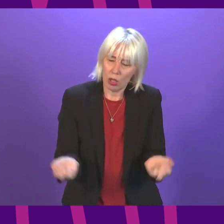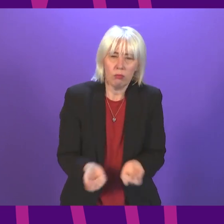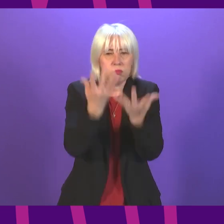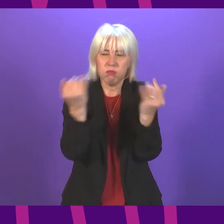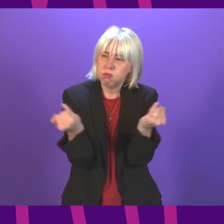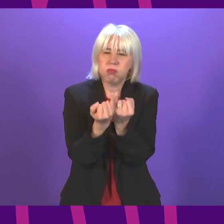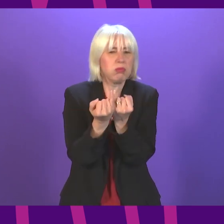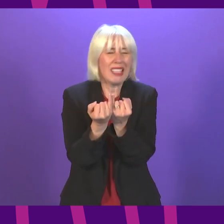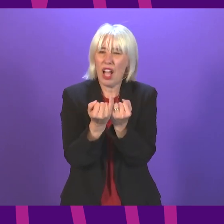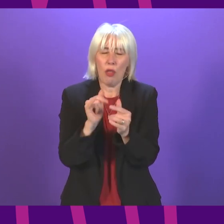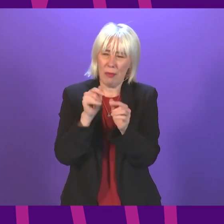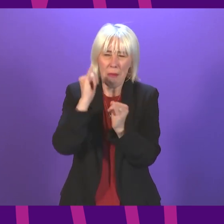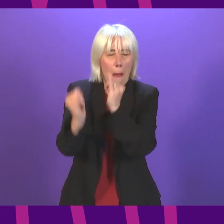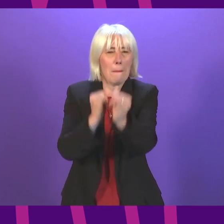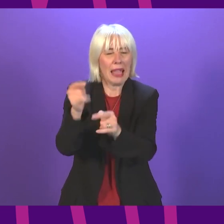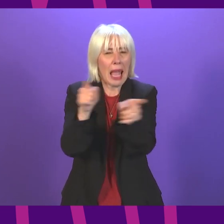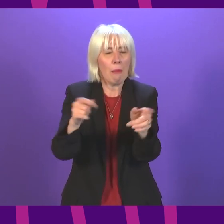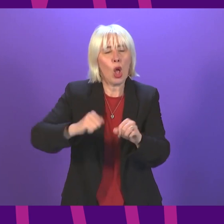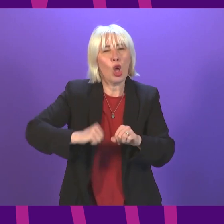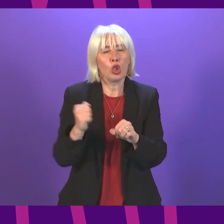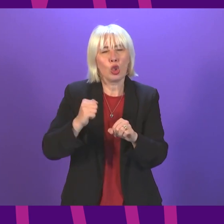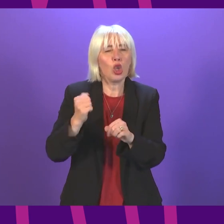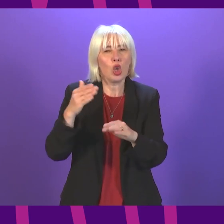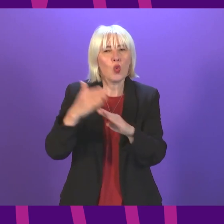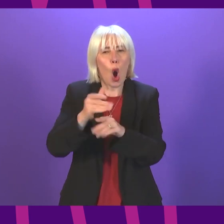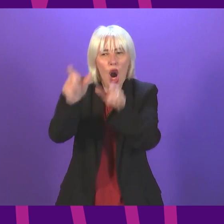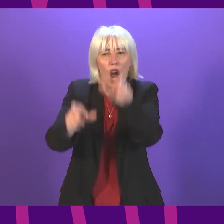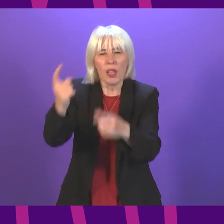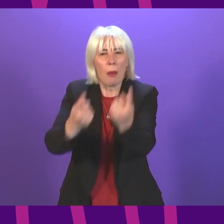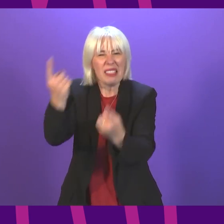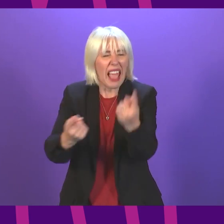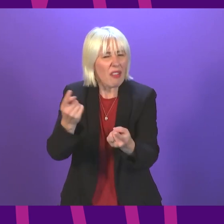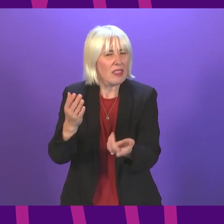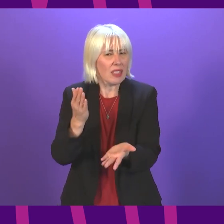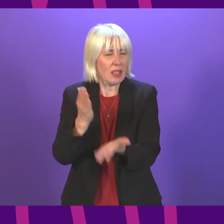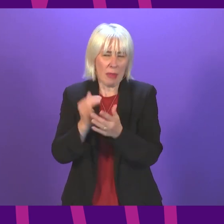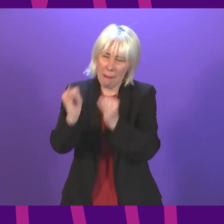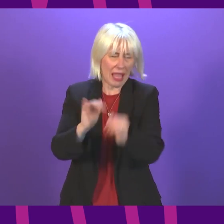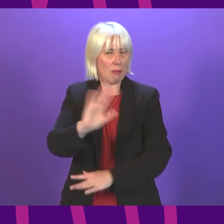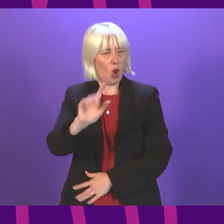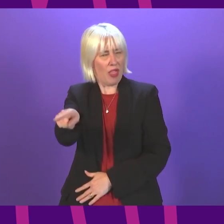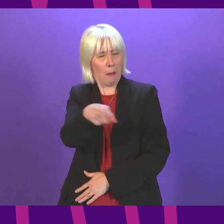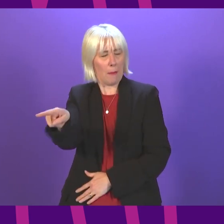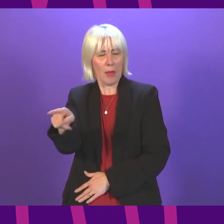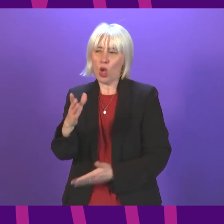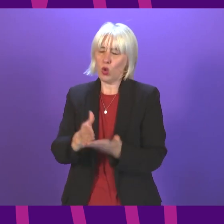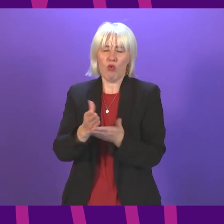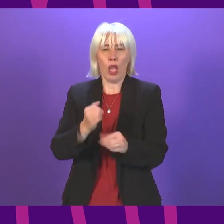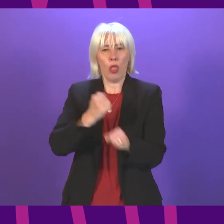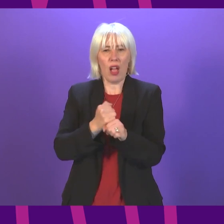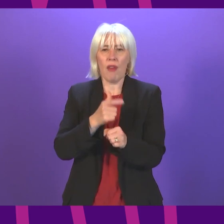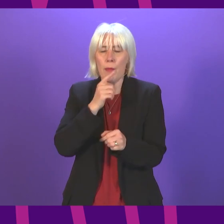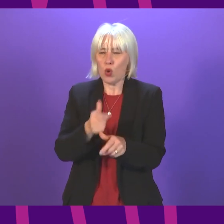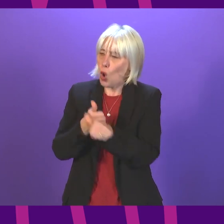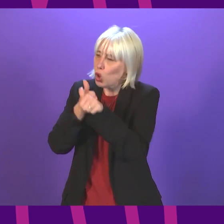on Scottish workers exercising their rights instead of Scot-rail's intransigence. can I ask the Minister, whose side is the Government on?